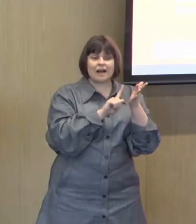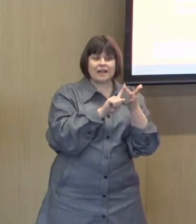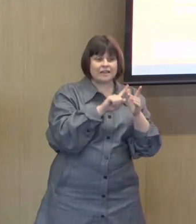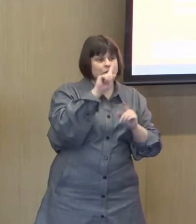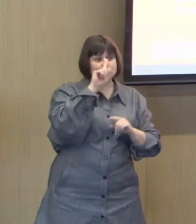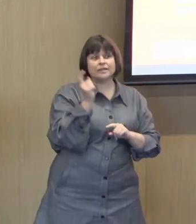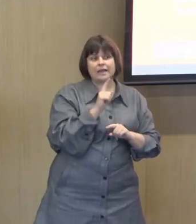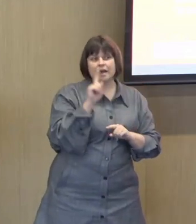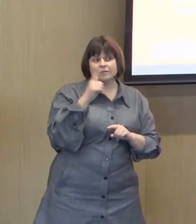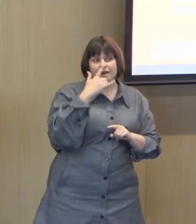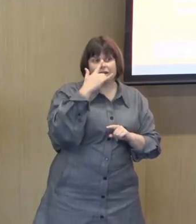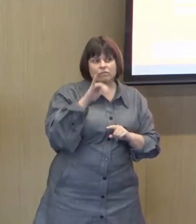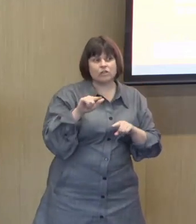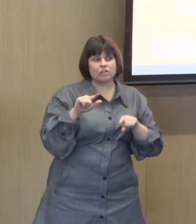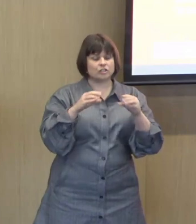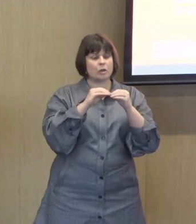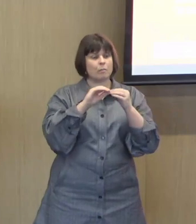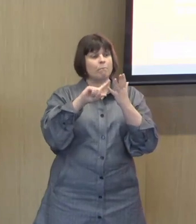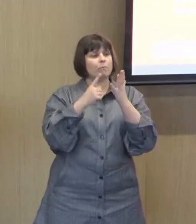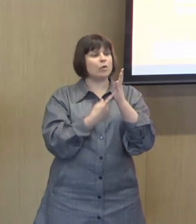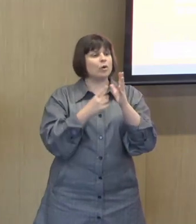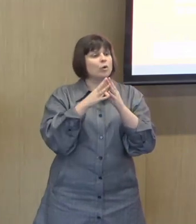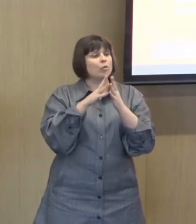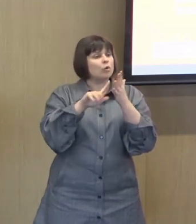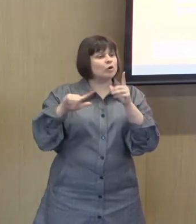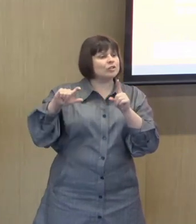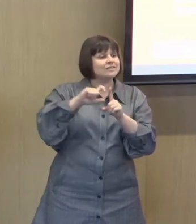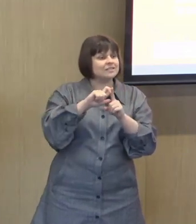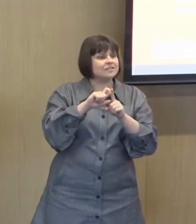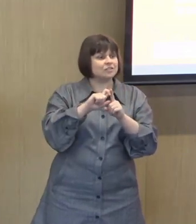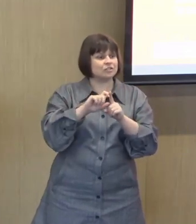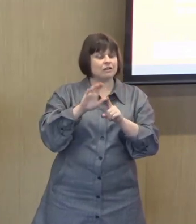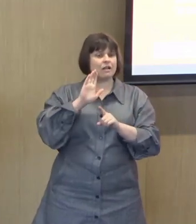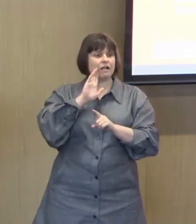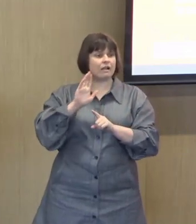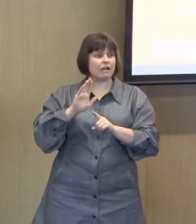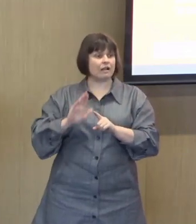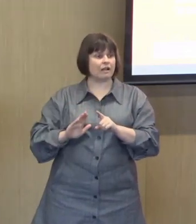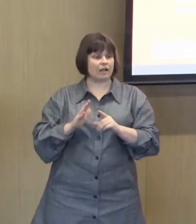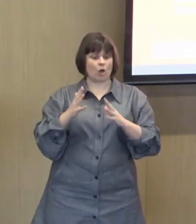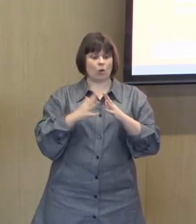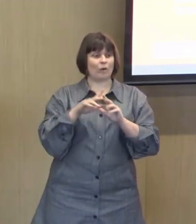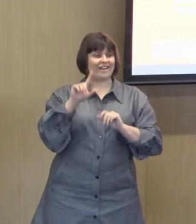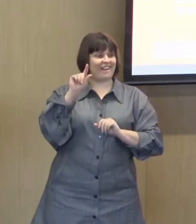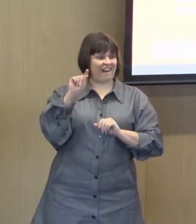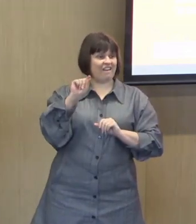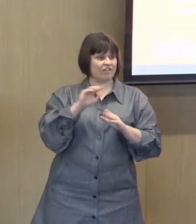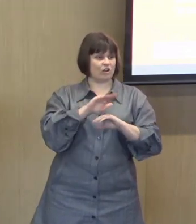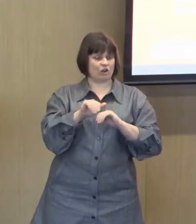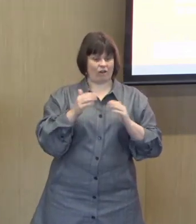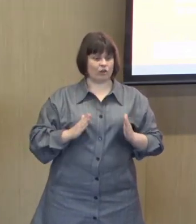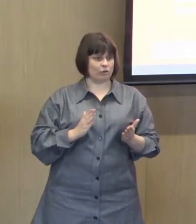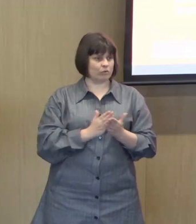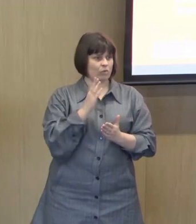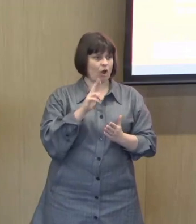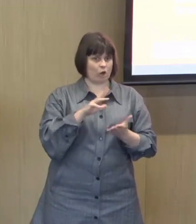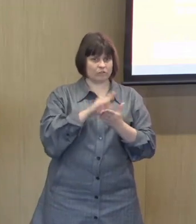right now she's in Burwood delivering a week 11 lecture on human rights. Let's hope the students are still turning up, even though it's week 11.